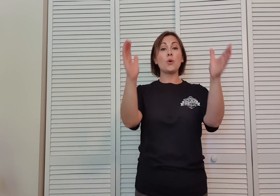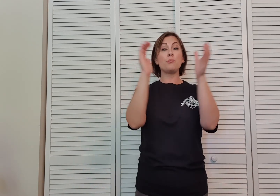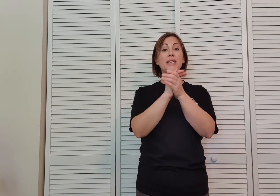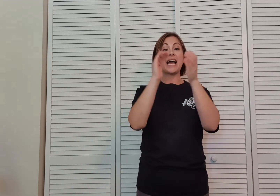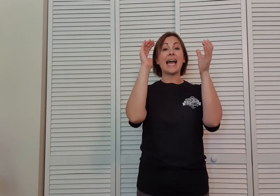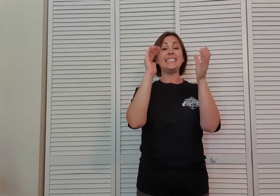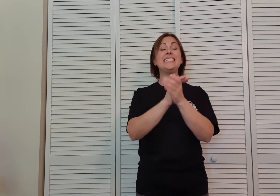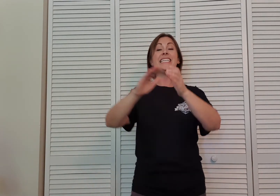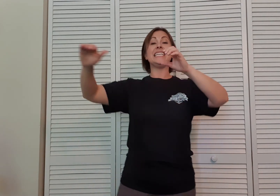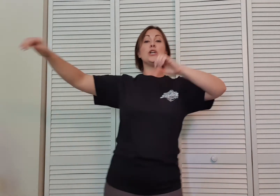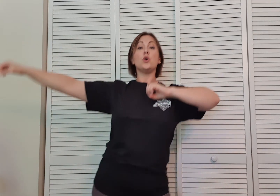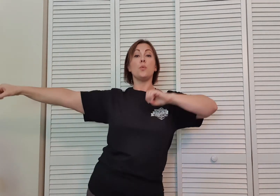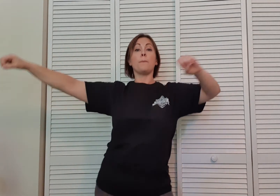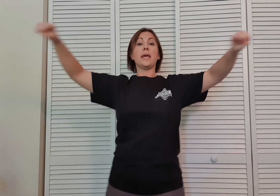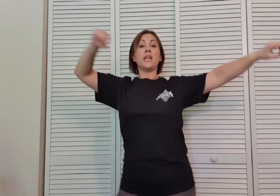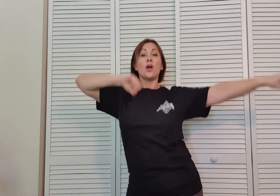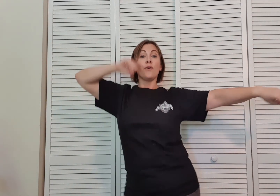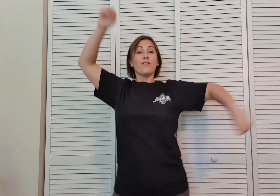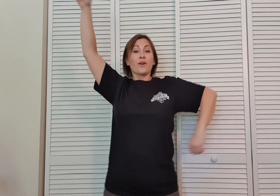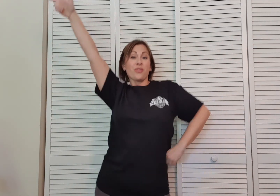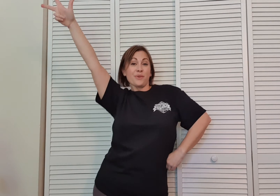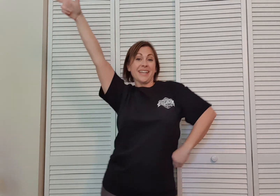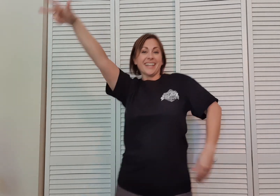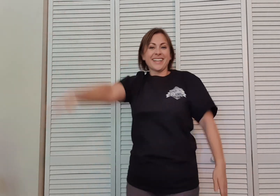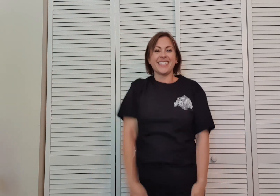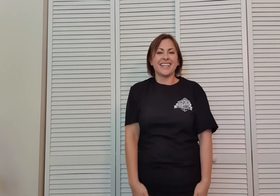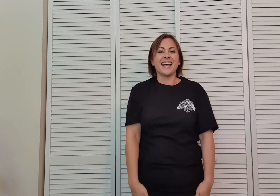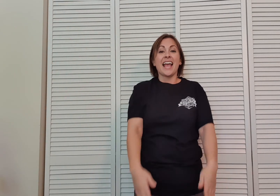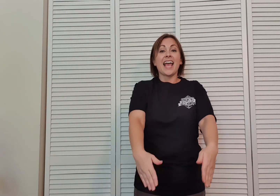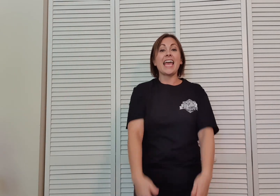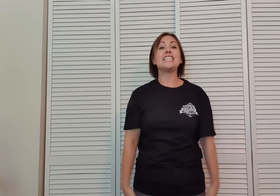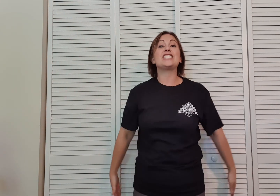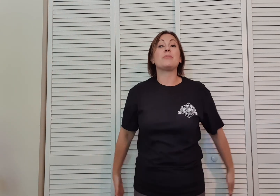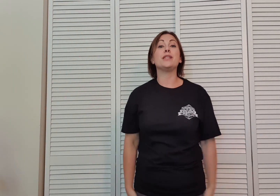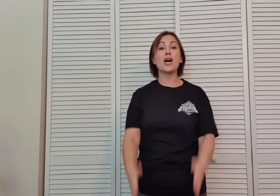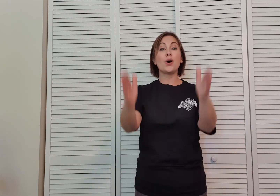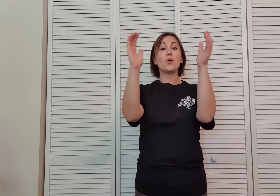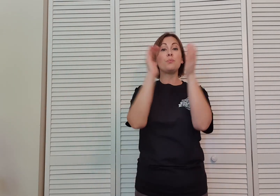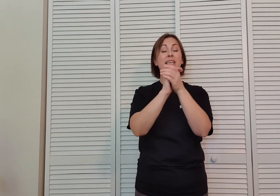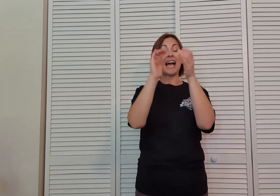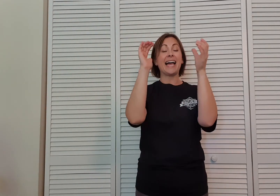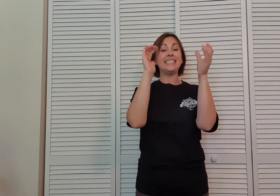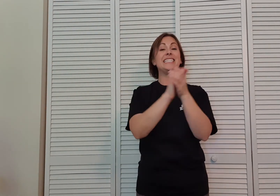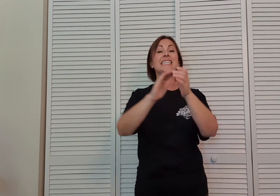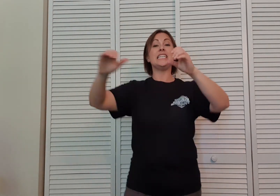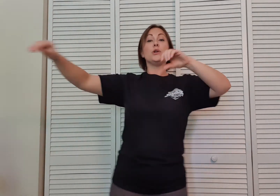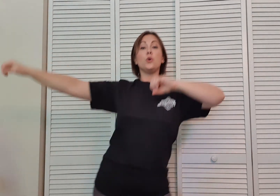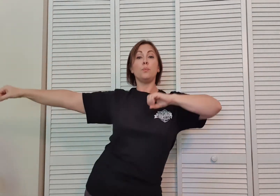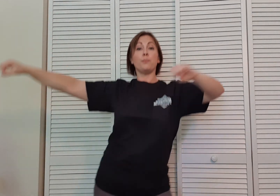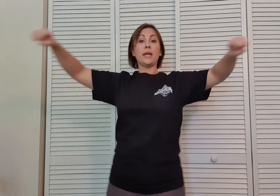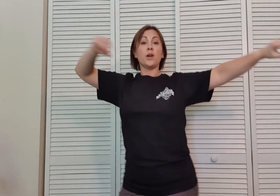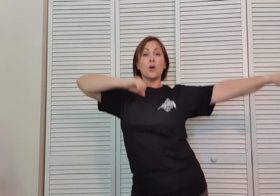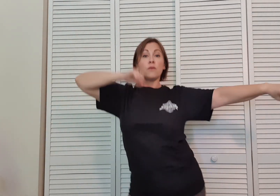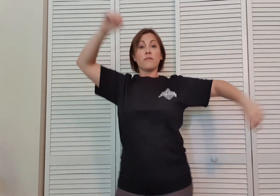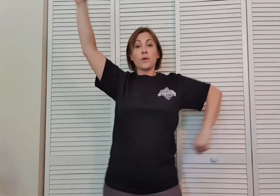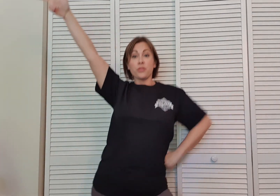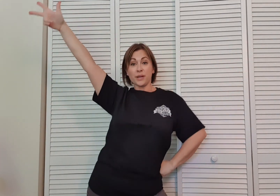P I T. Hoop it. For three. H double O P I T. Hoop it. For three.